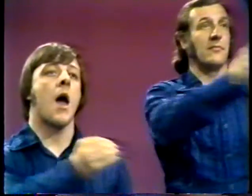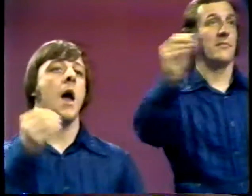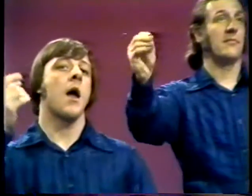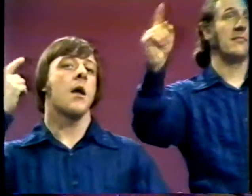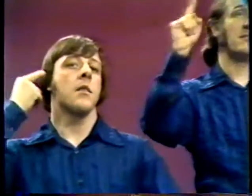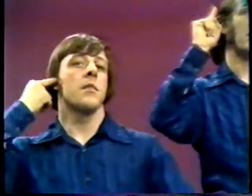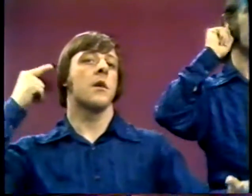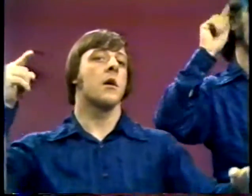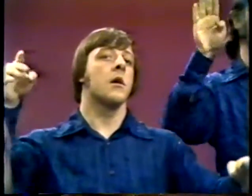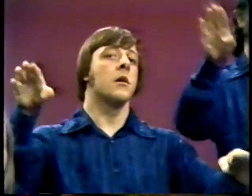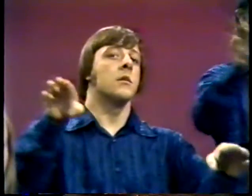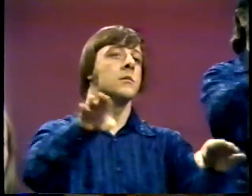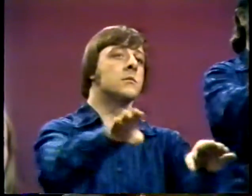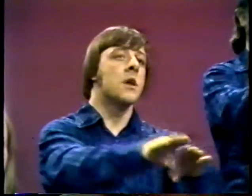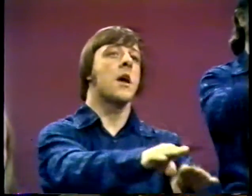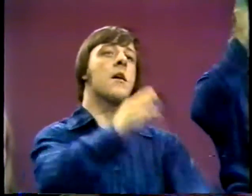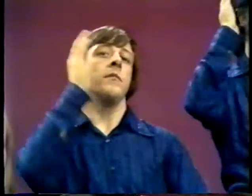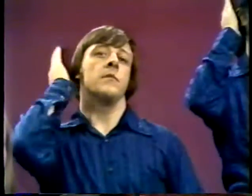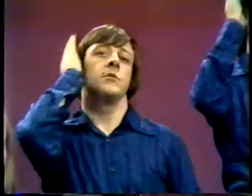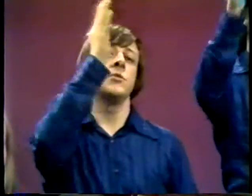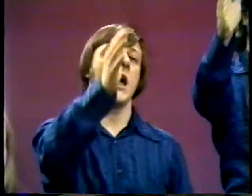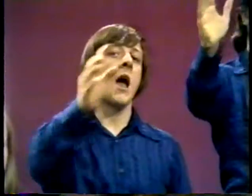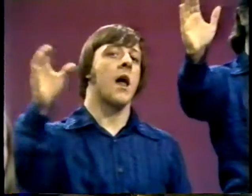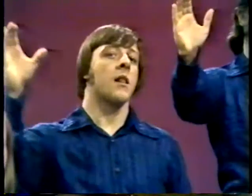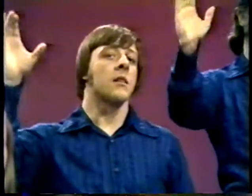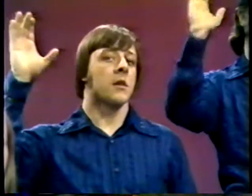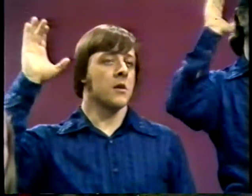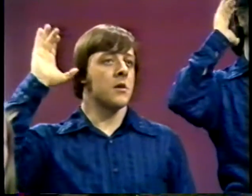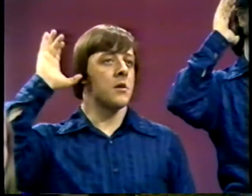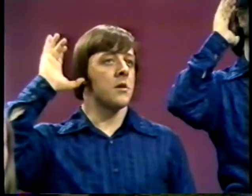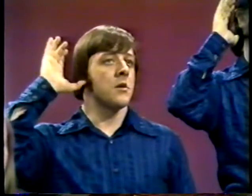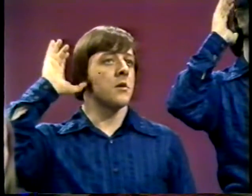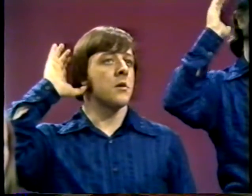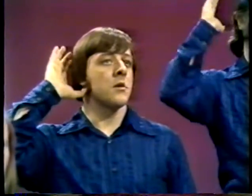the deaf shall hear